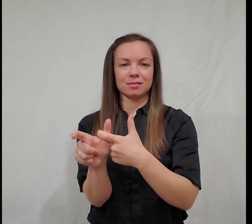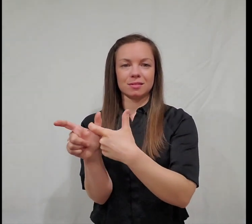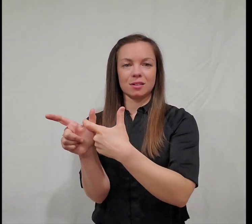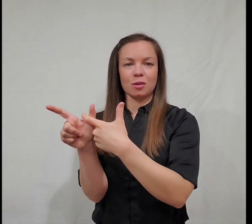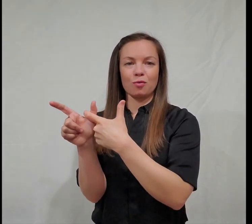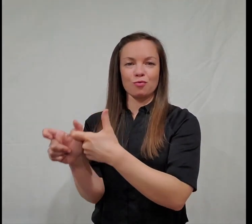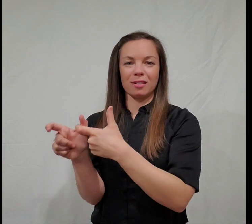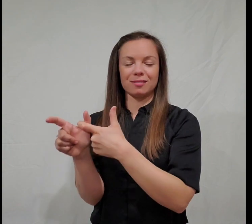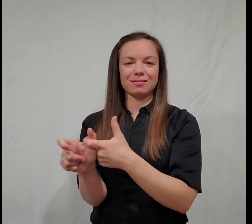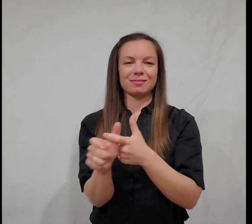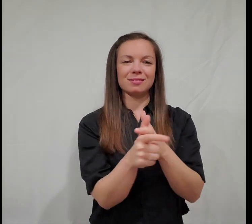Run.